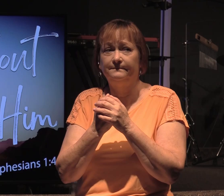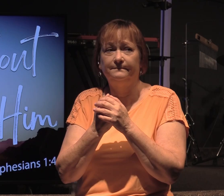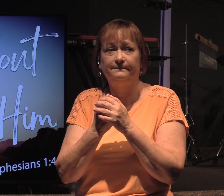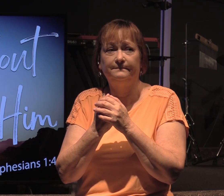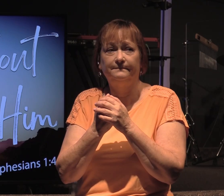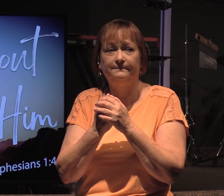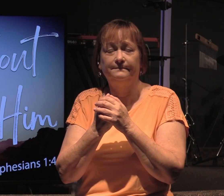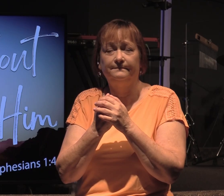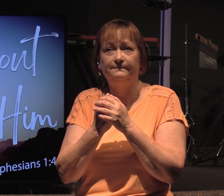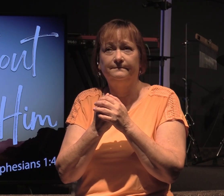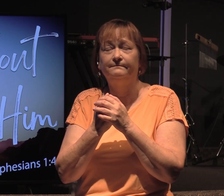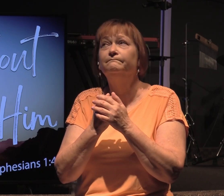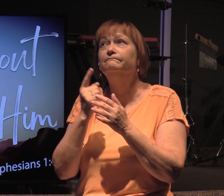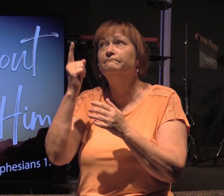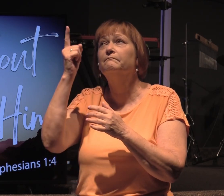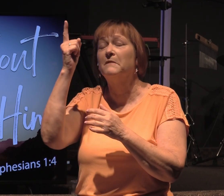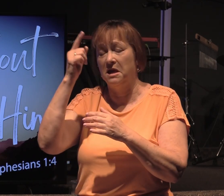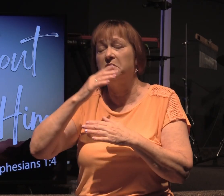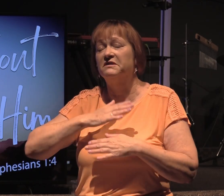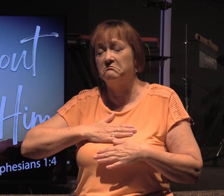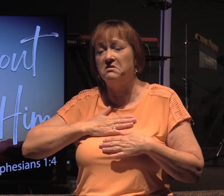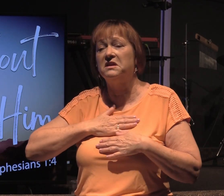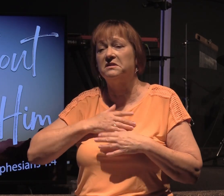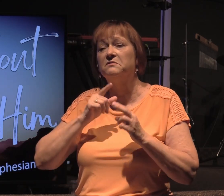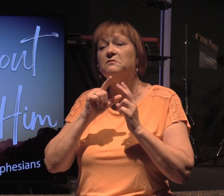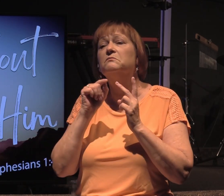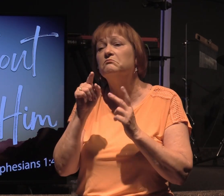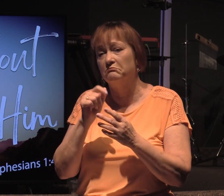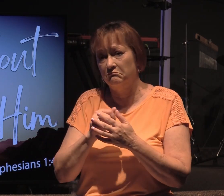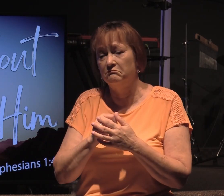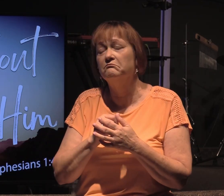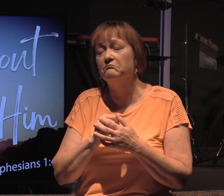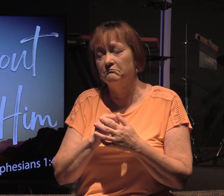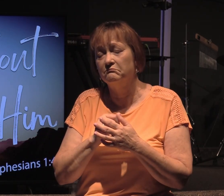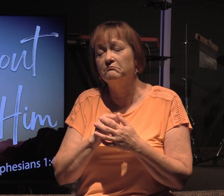he was pleased. He was